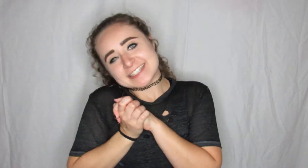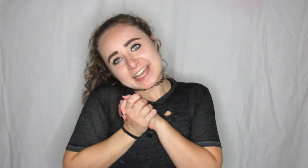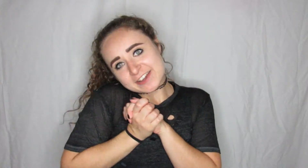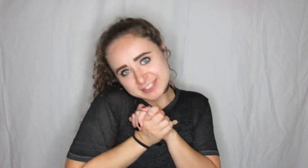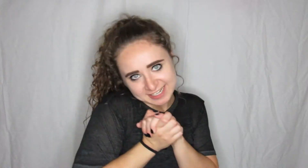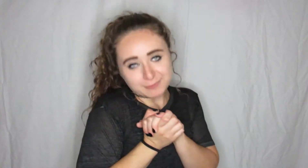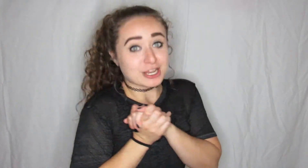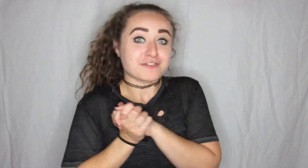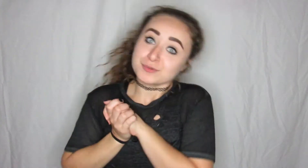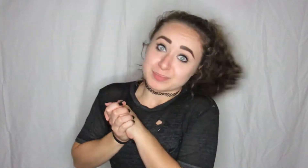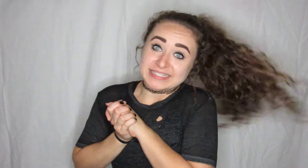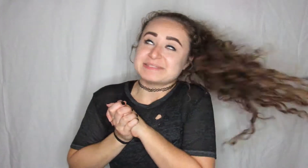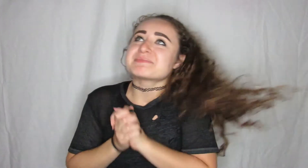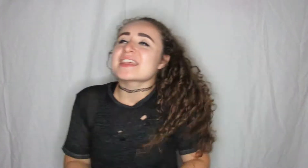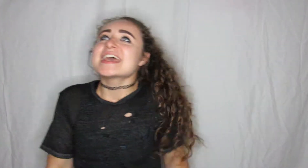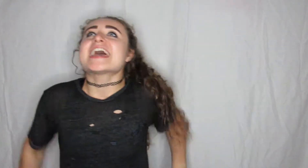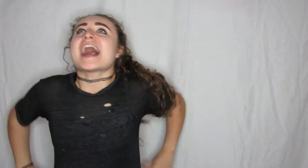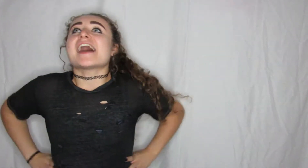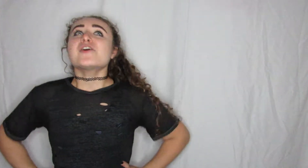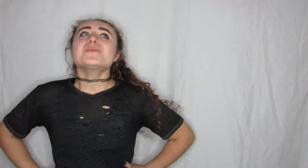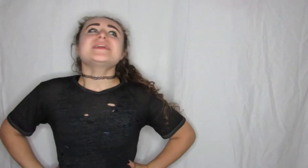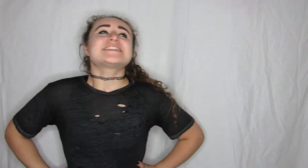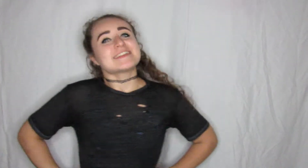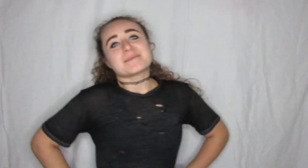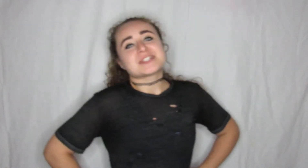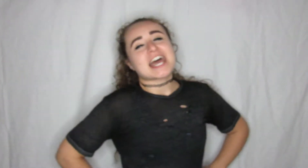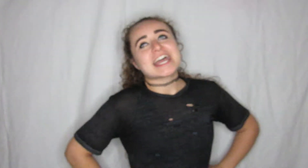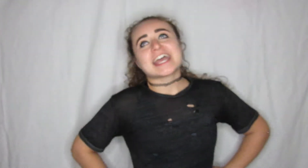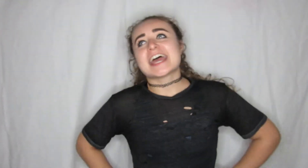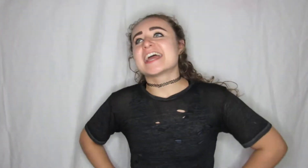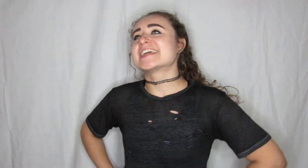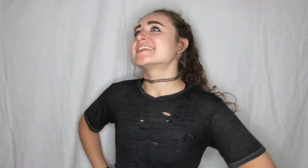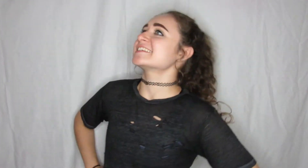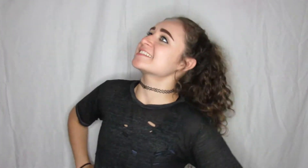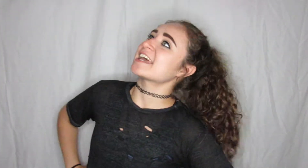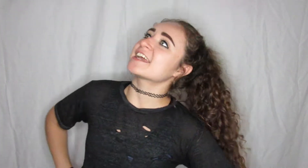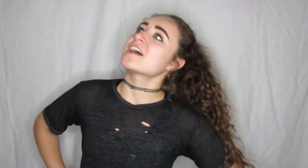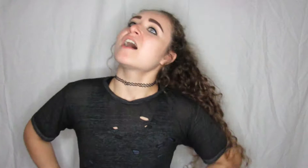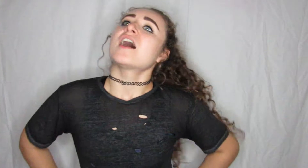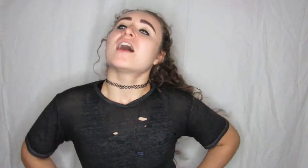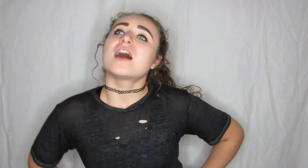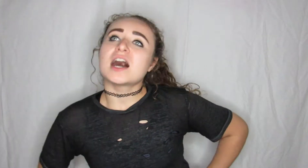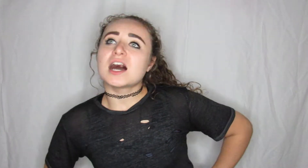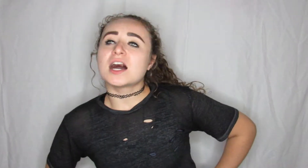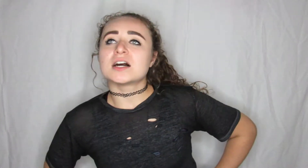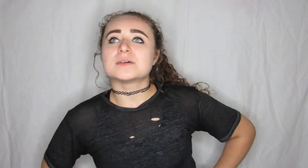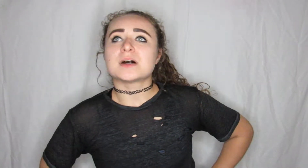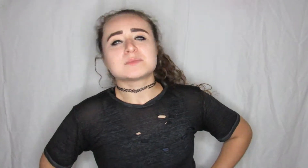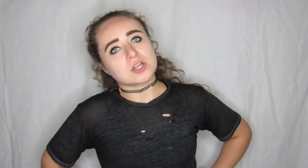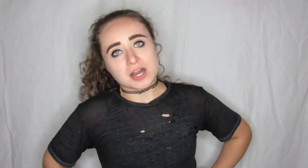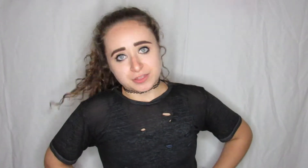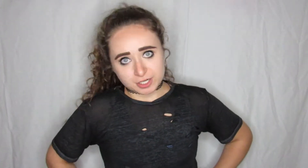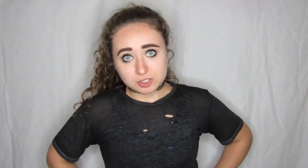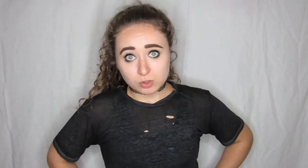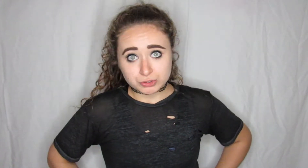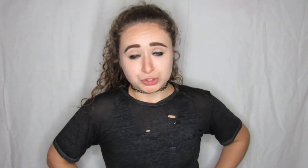see I have a snapchat from Pete I open a snapchat and he's like um I'm sorry I thought I told you